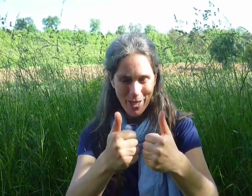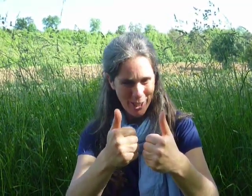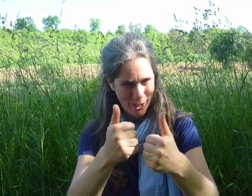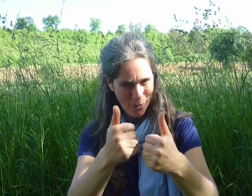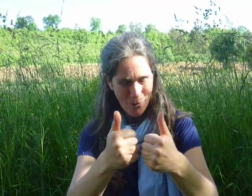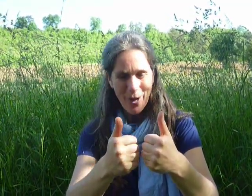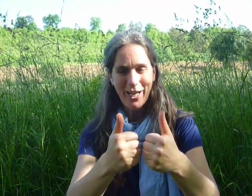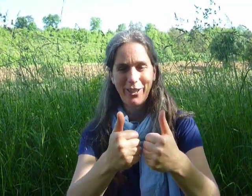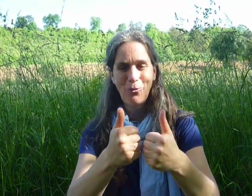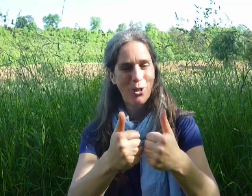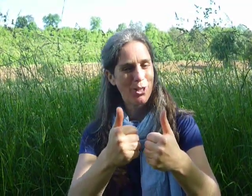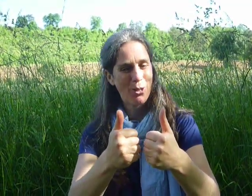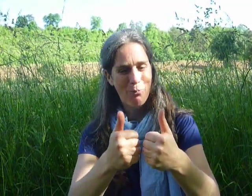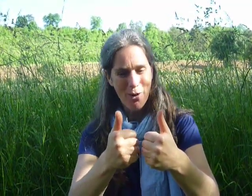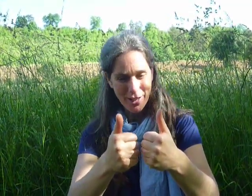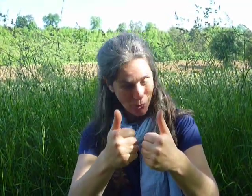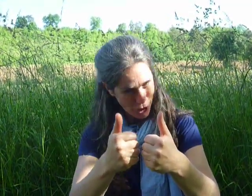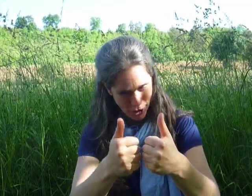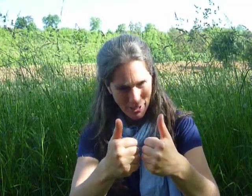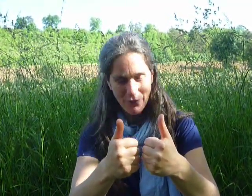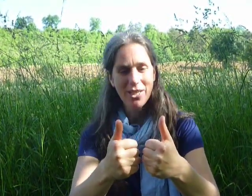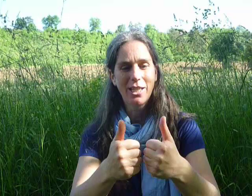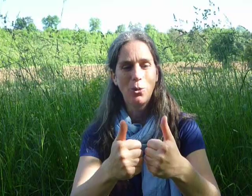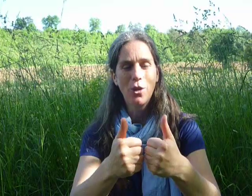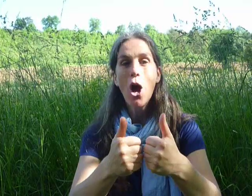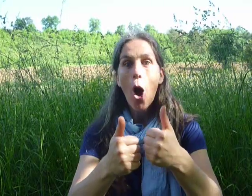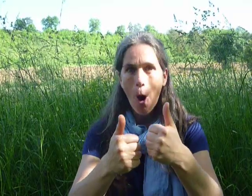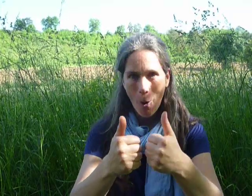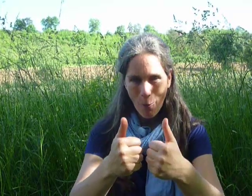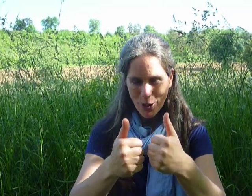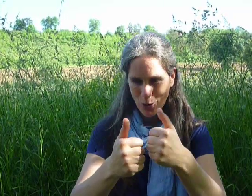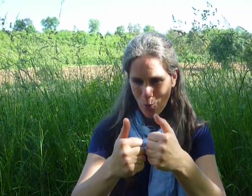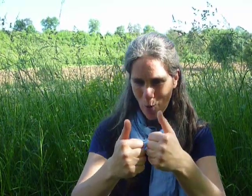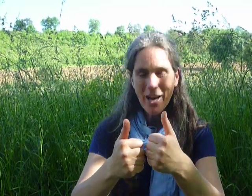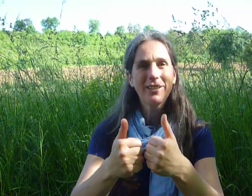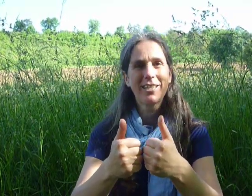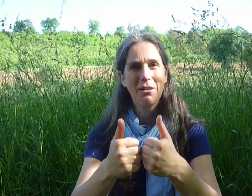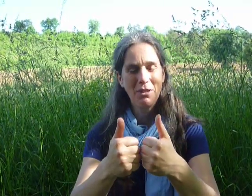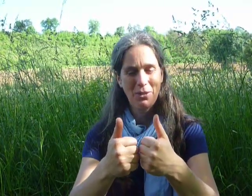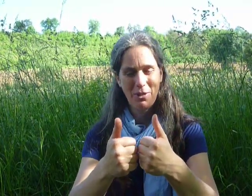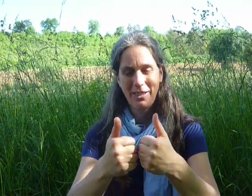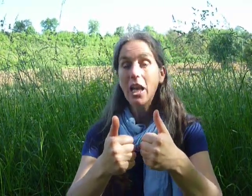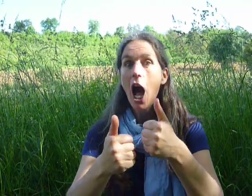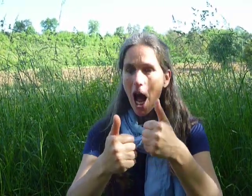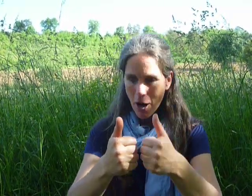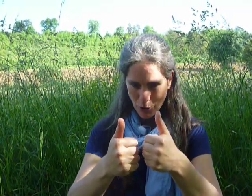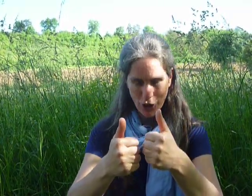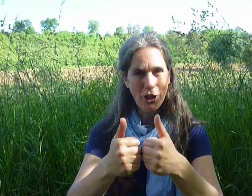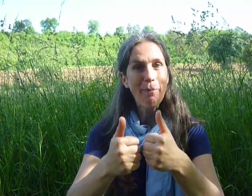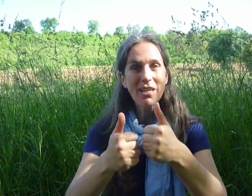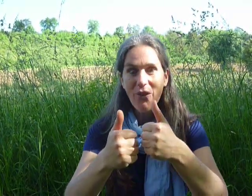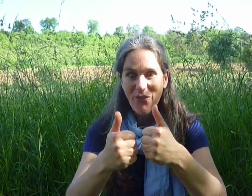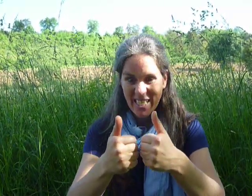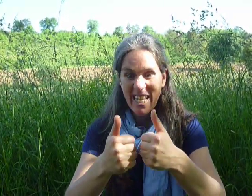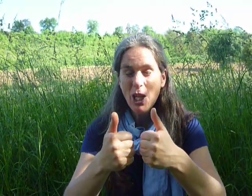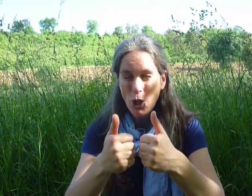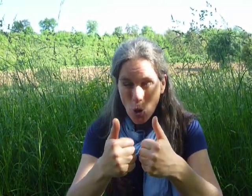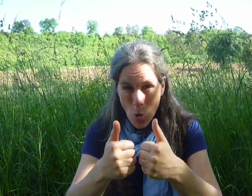Mr. Wiggle. What a surprise. I was just coming to visit you. Oh, Mr. Waggle, said Mr. Wiggle. I was just coming to visit you.